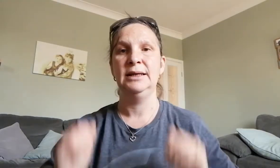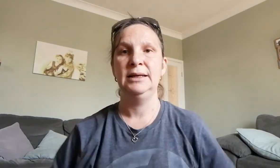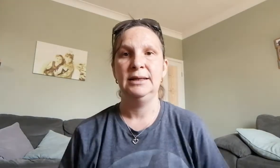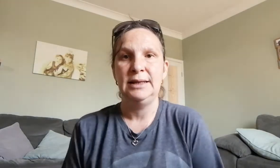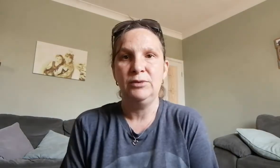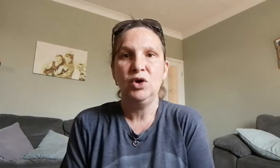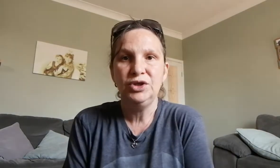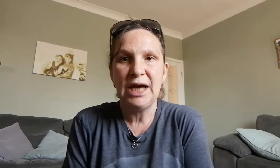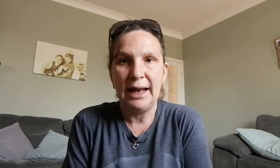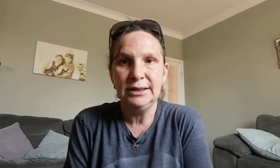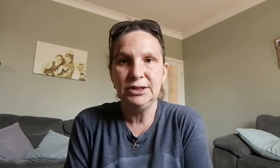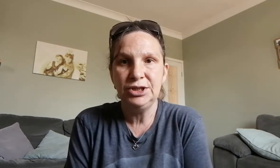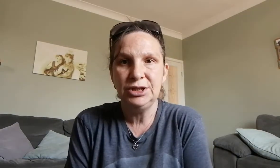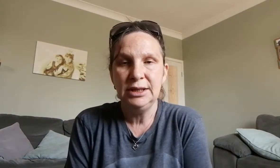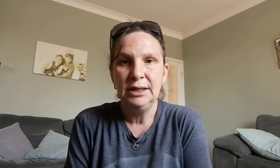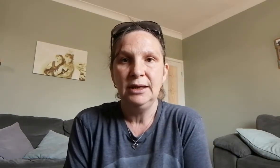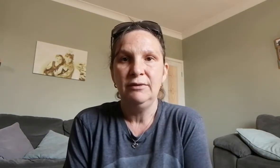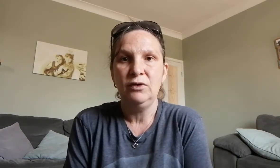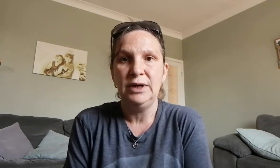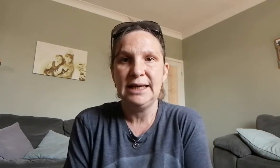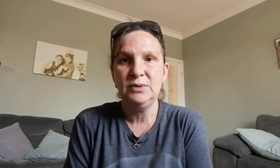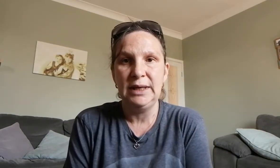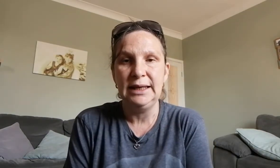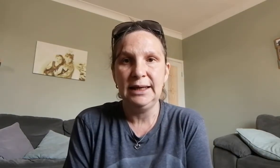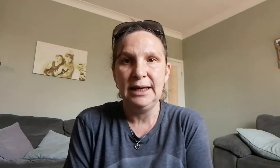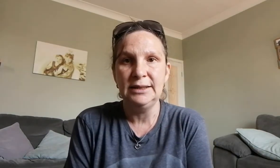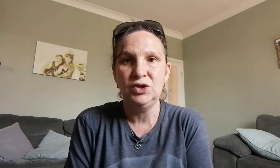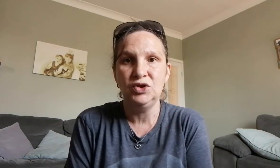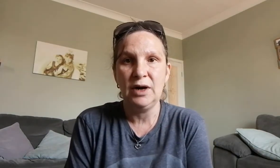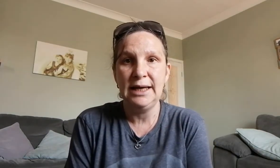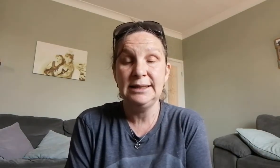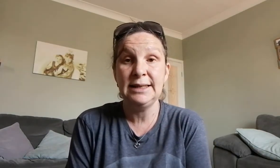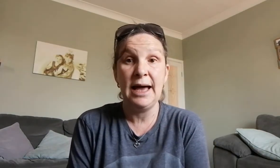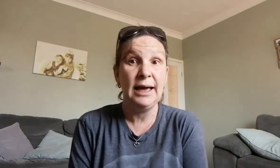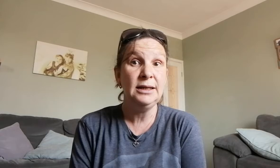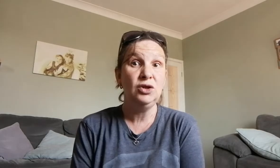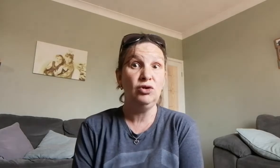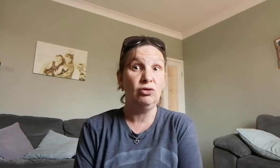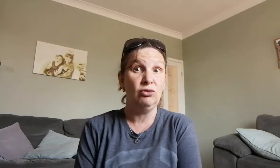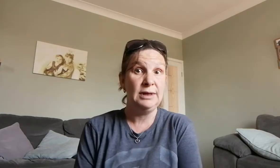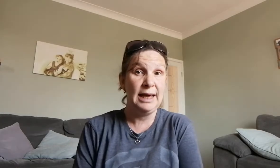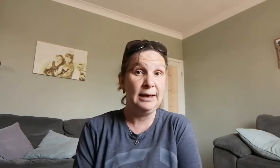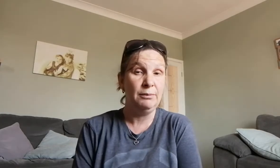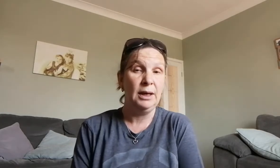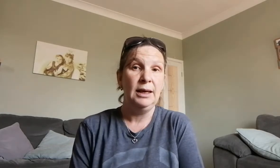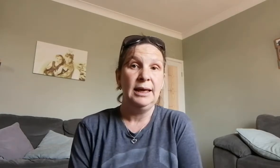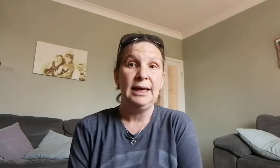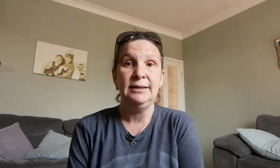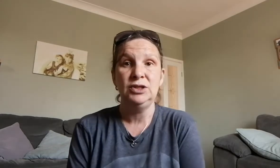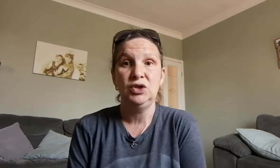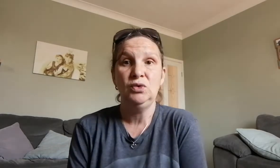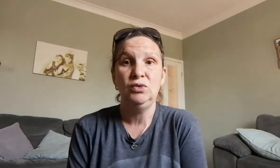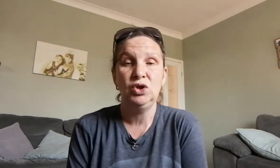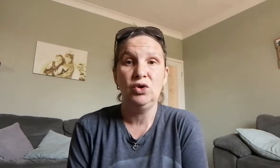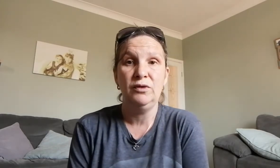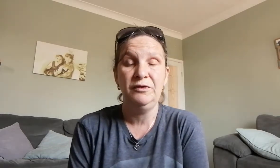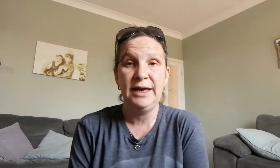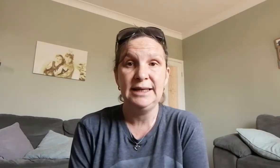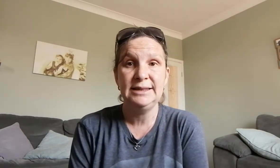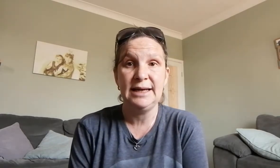Now your challenge for next week is to try and sign your name. Either do your first